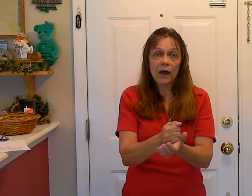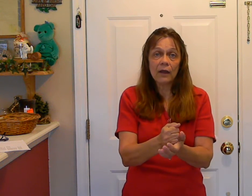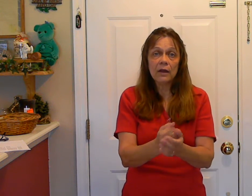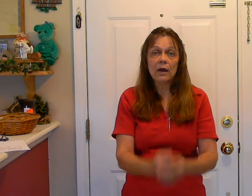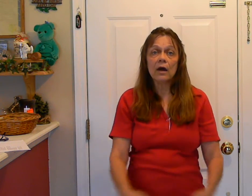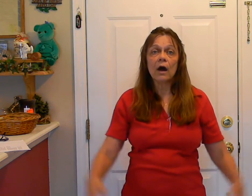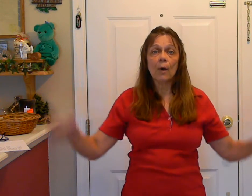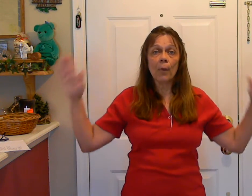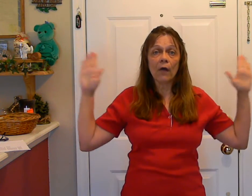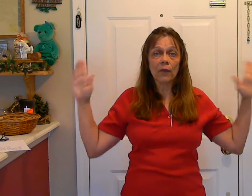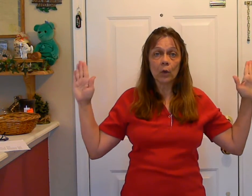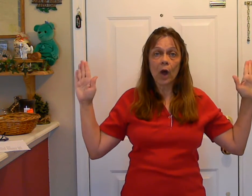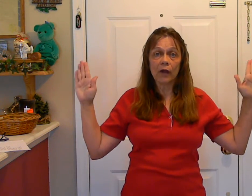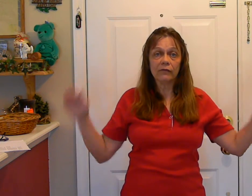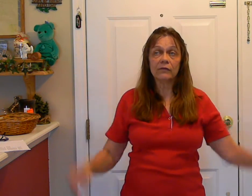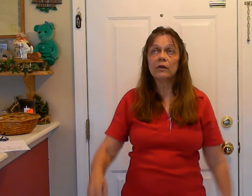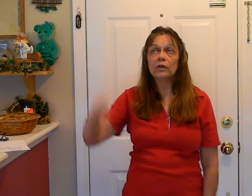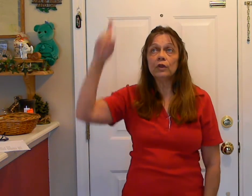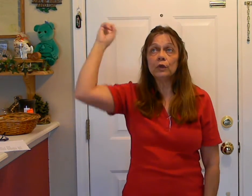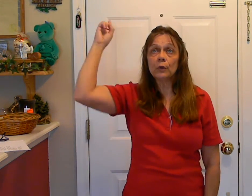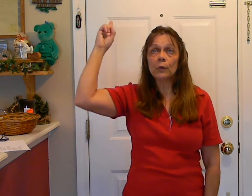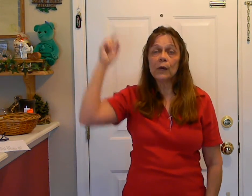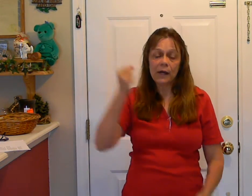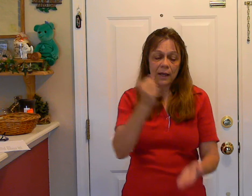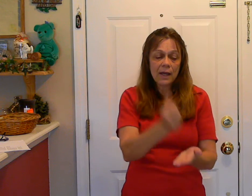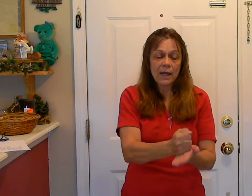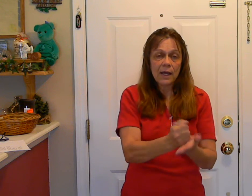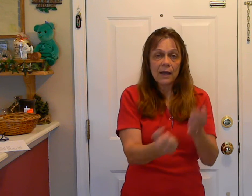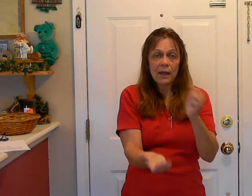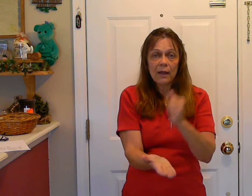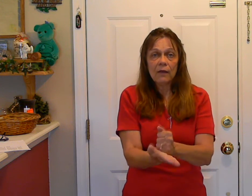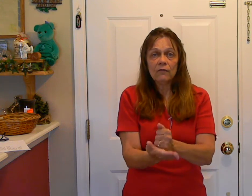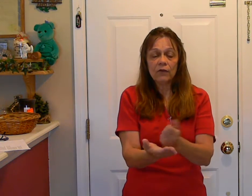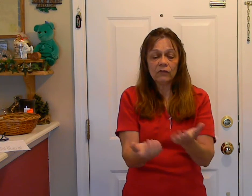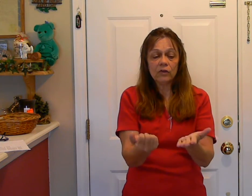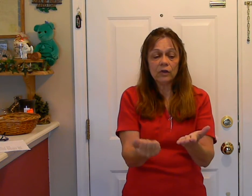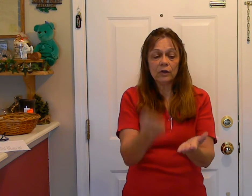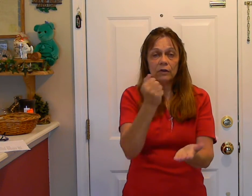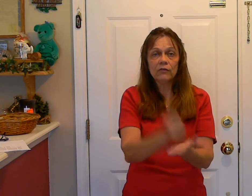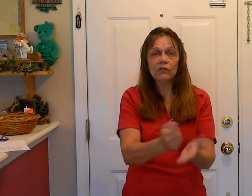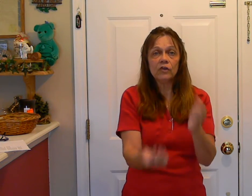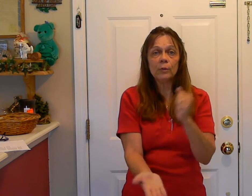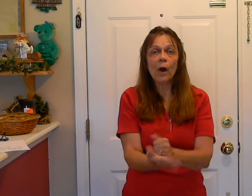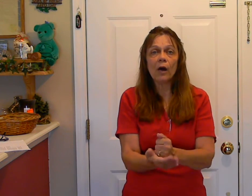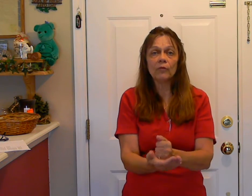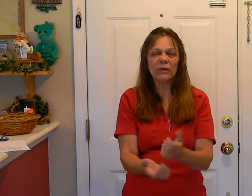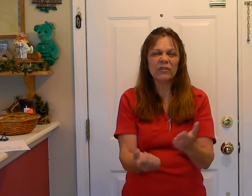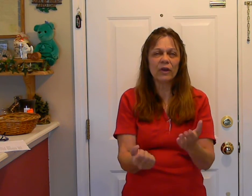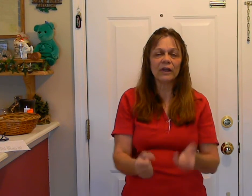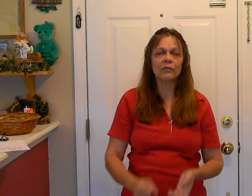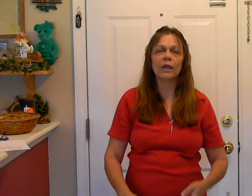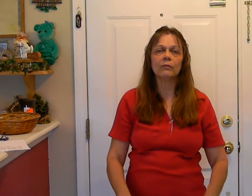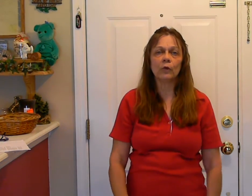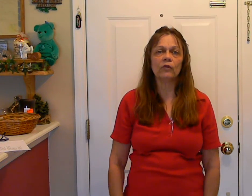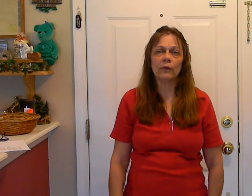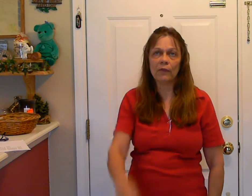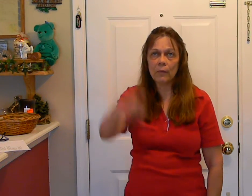upon the cross. You, fist to your, fist to your palms, but let's try not to make noise with them.